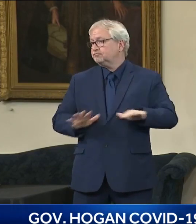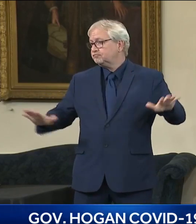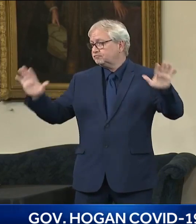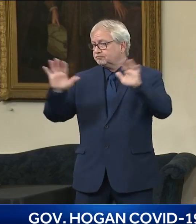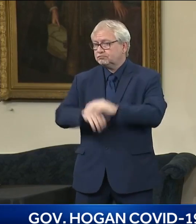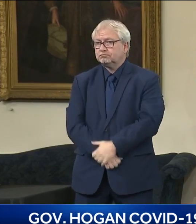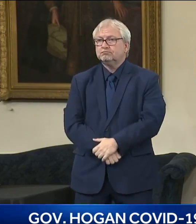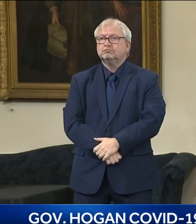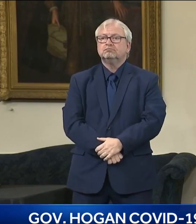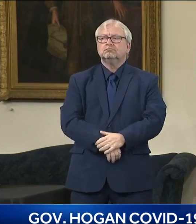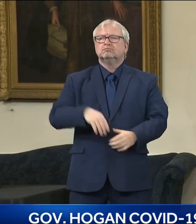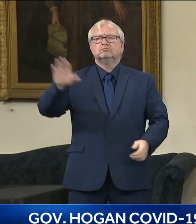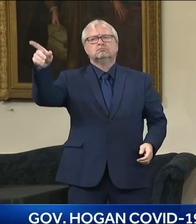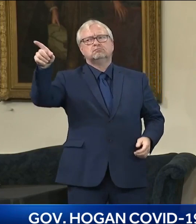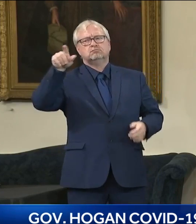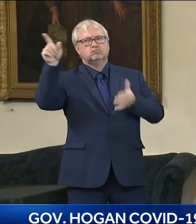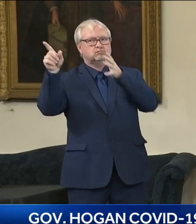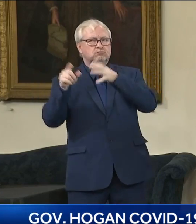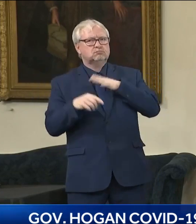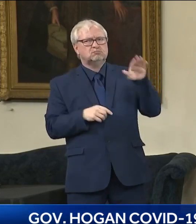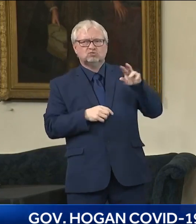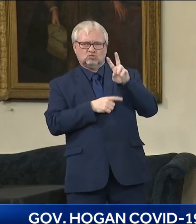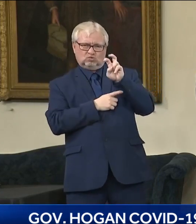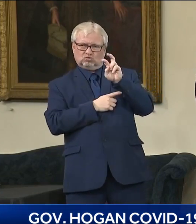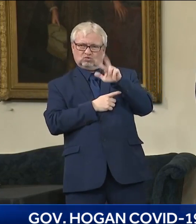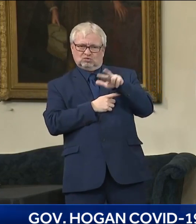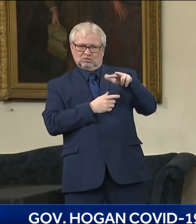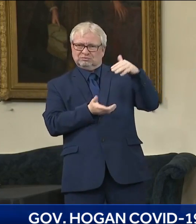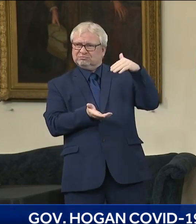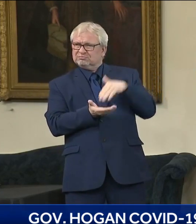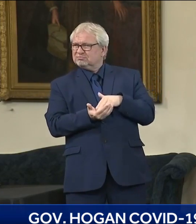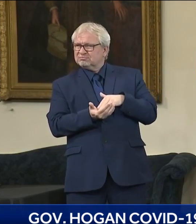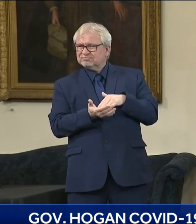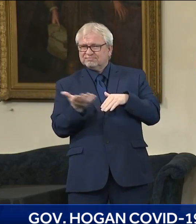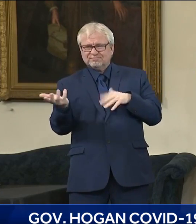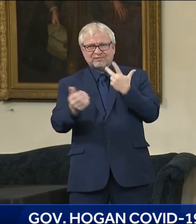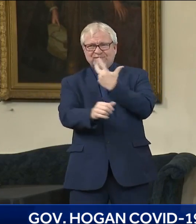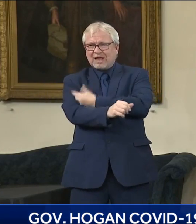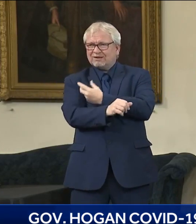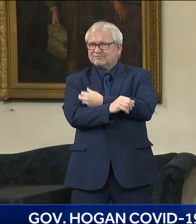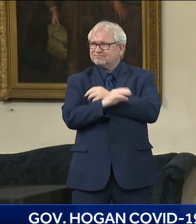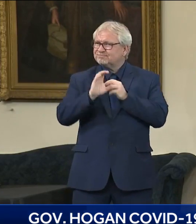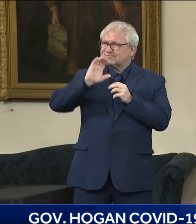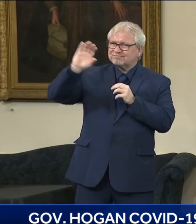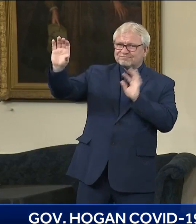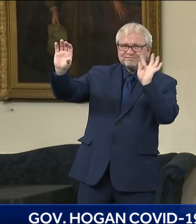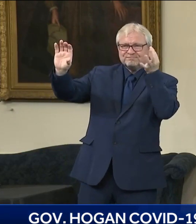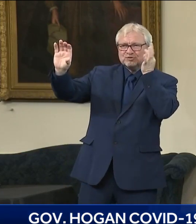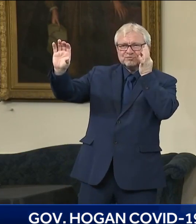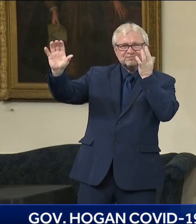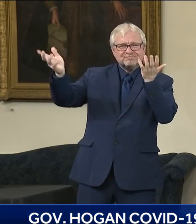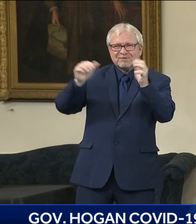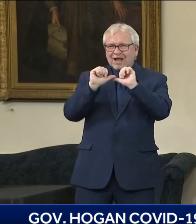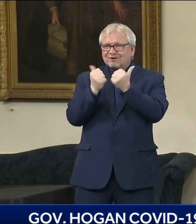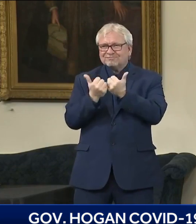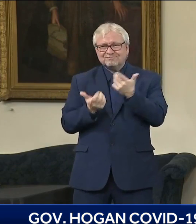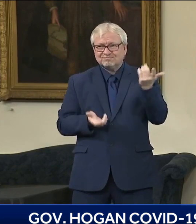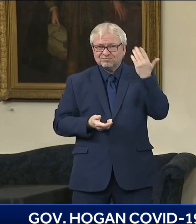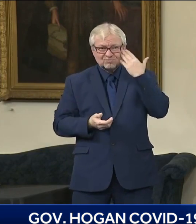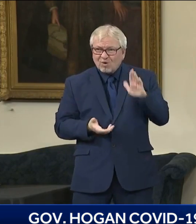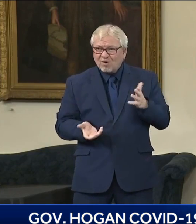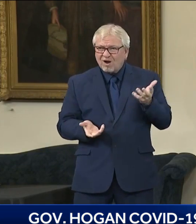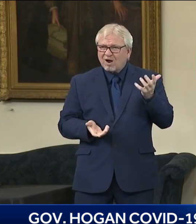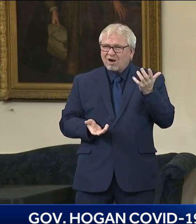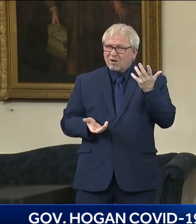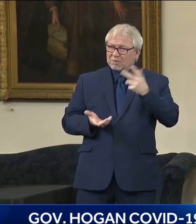that your administration was told about. Can you, were they sent to federal agencies in